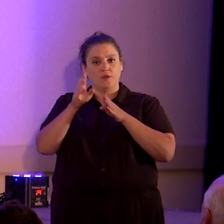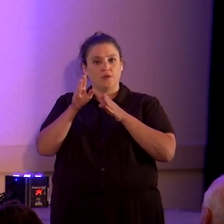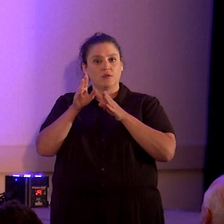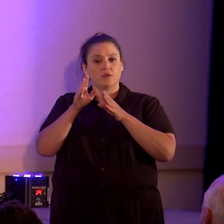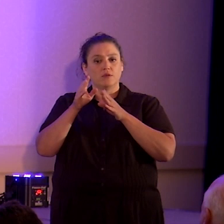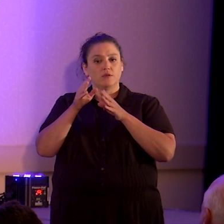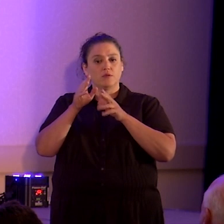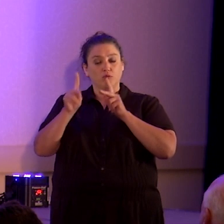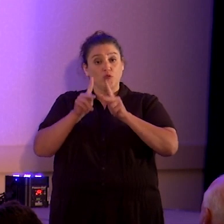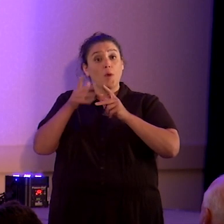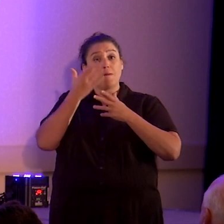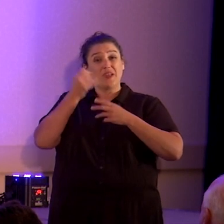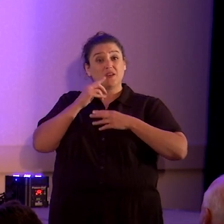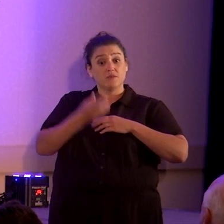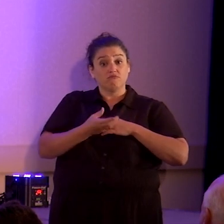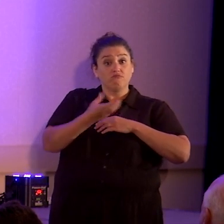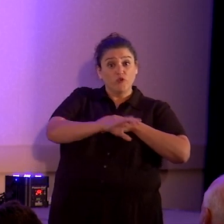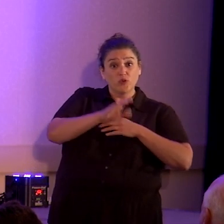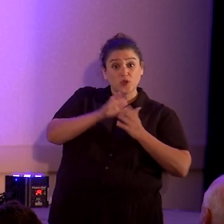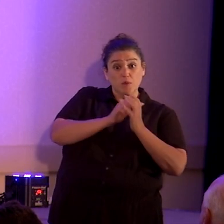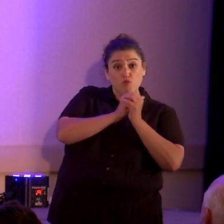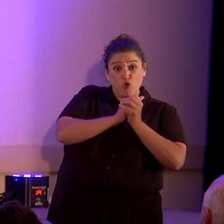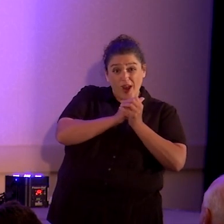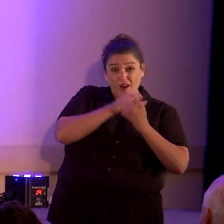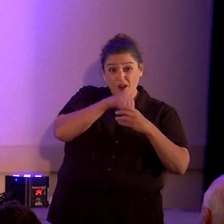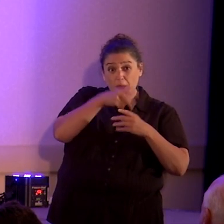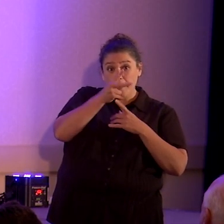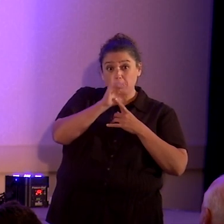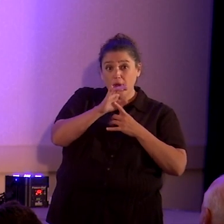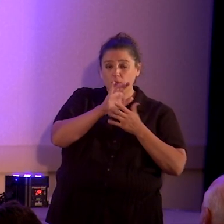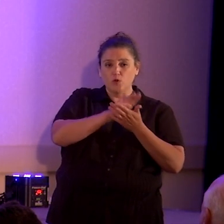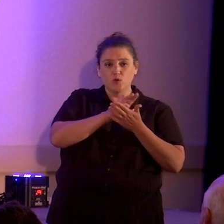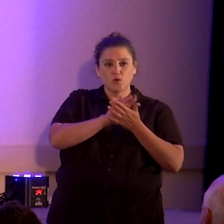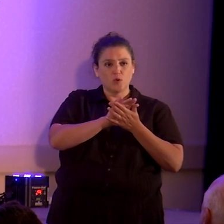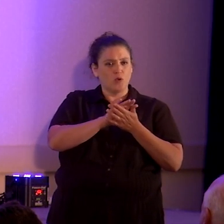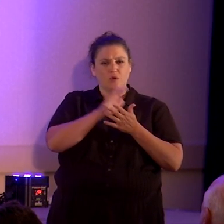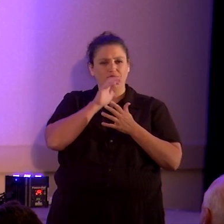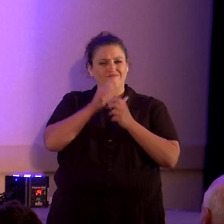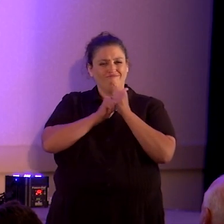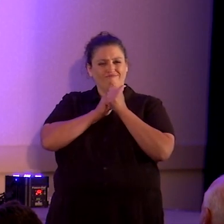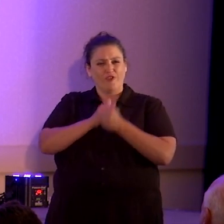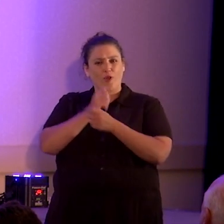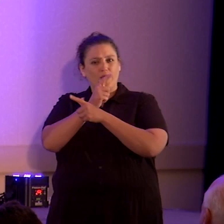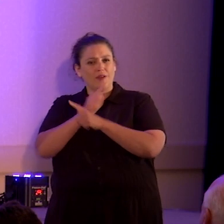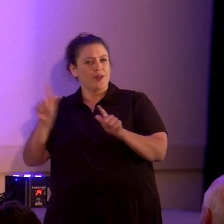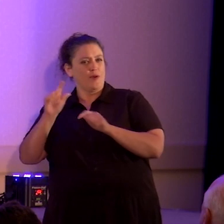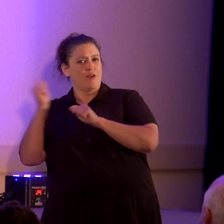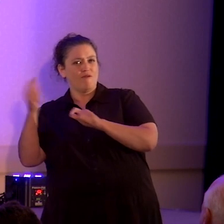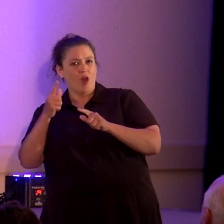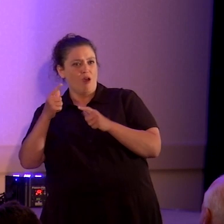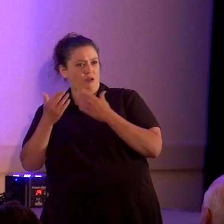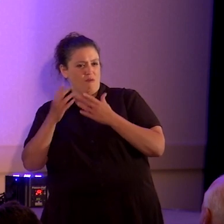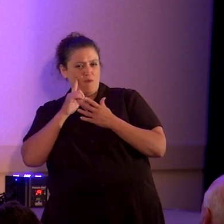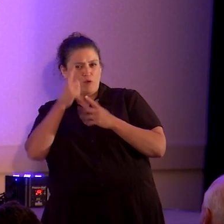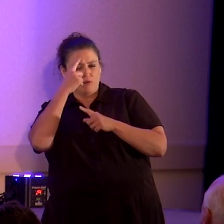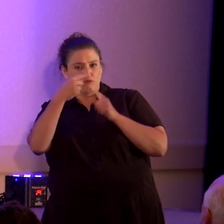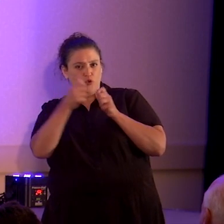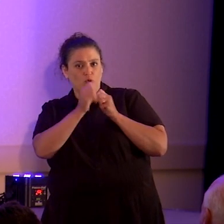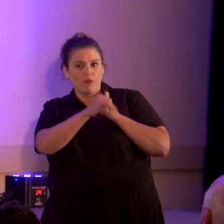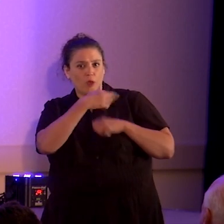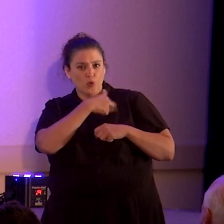in public schools was an affront to the dignity of every American, including those who agreed with the religion that was being preached at the time.